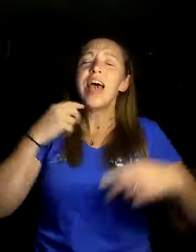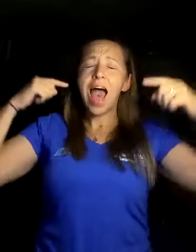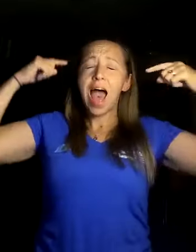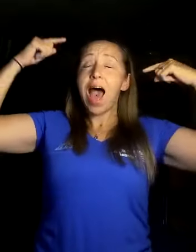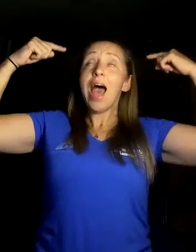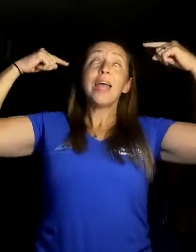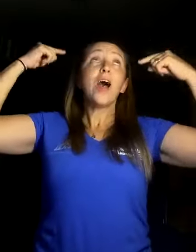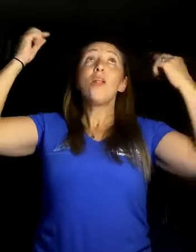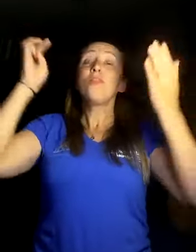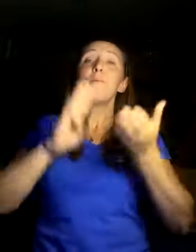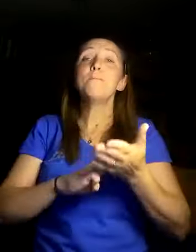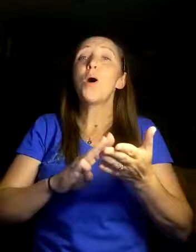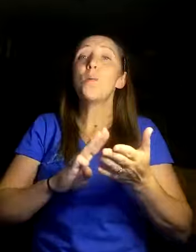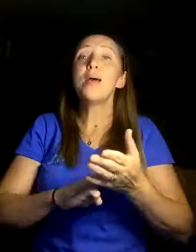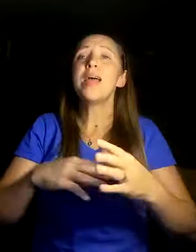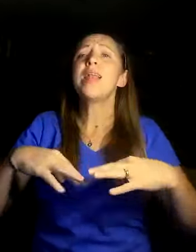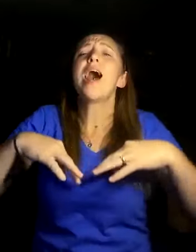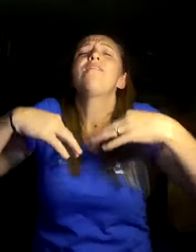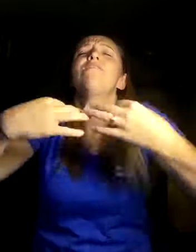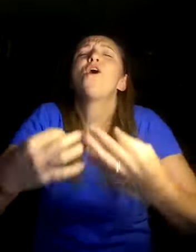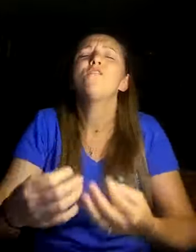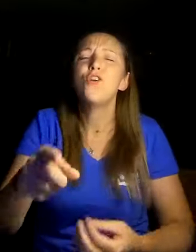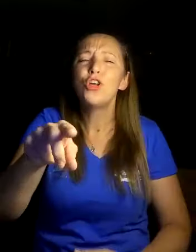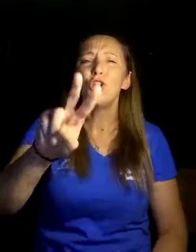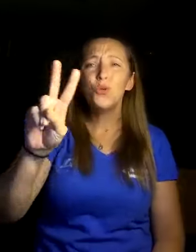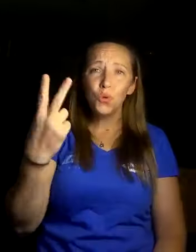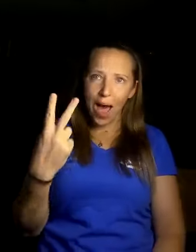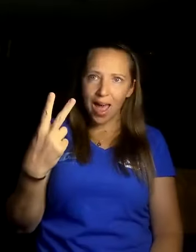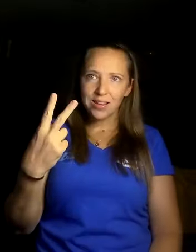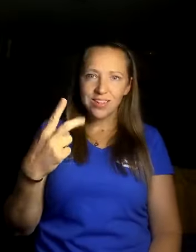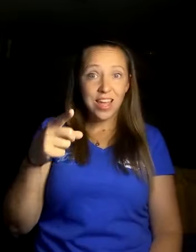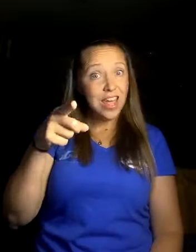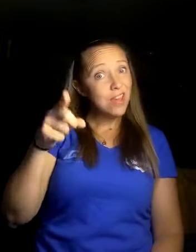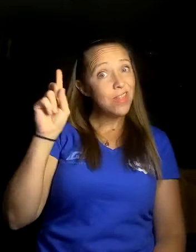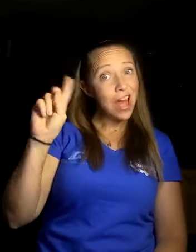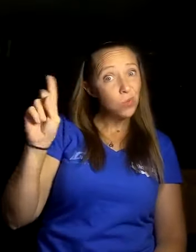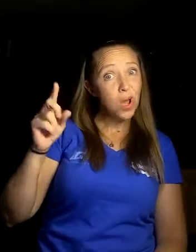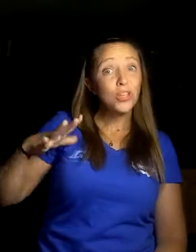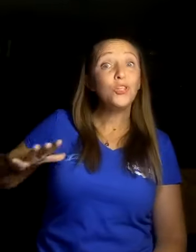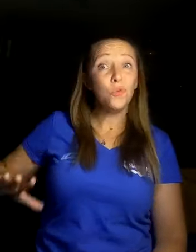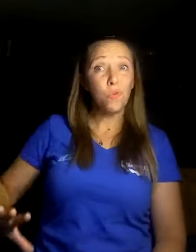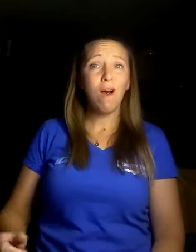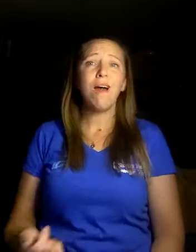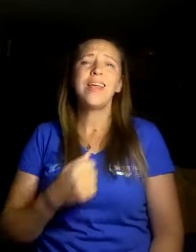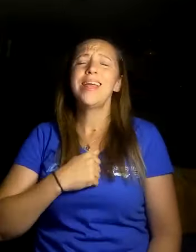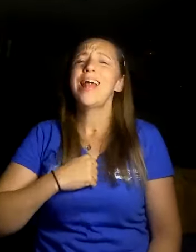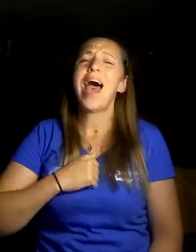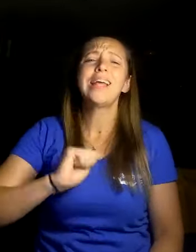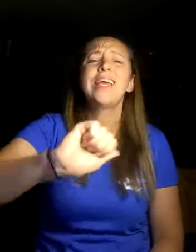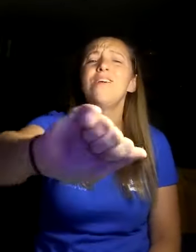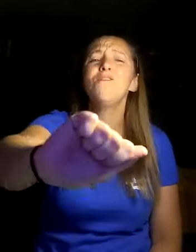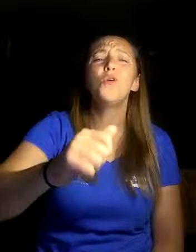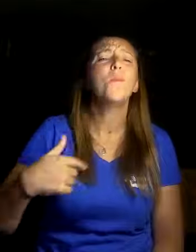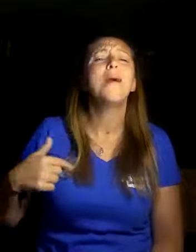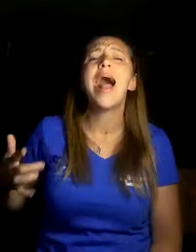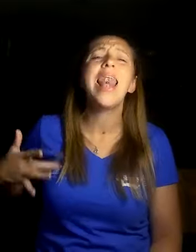I am the moment, I thought of you twice If that's what you wanted, I'd give you my